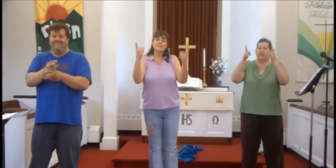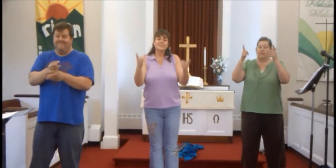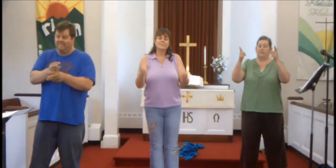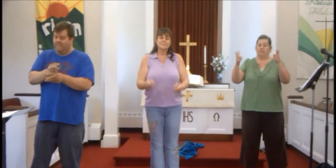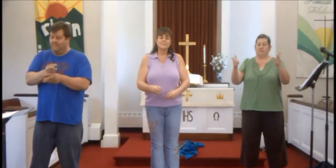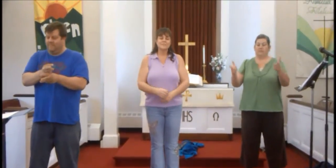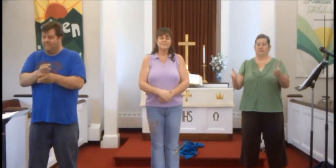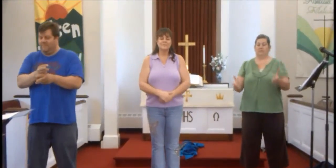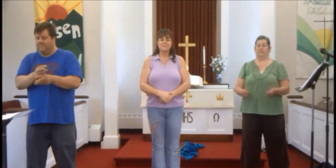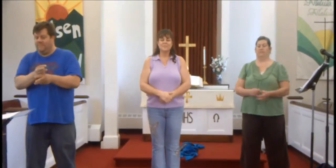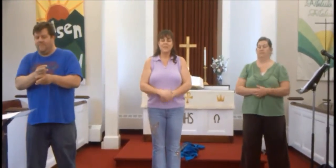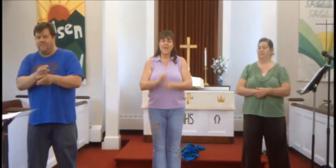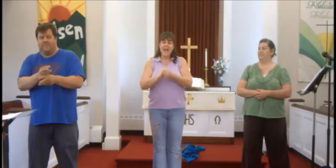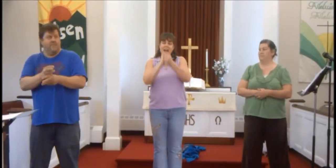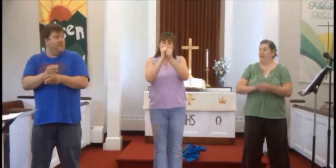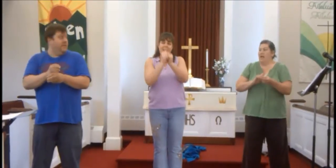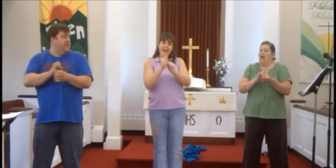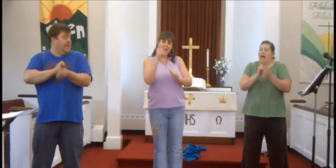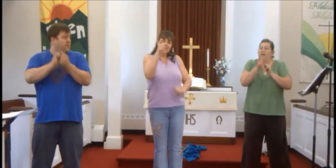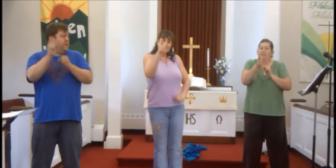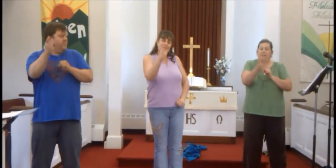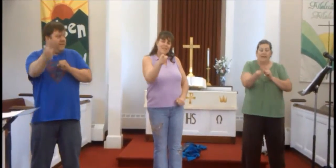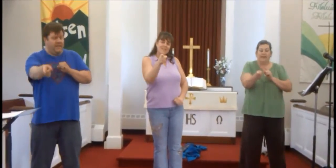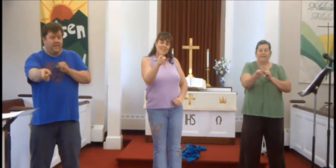how you been,